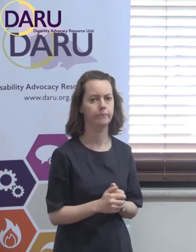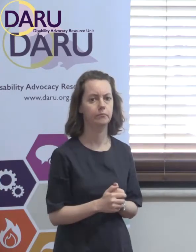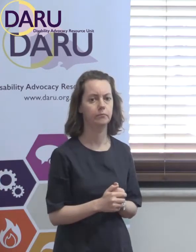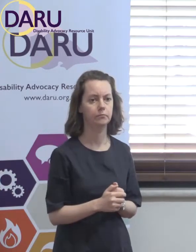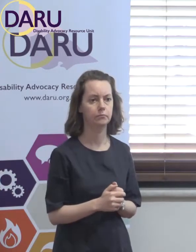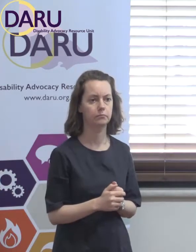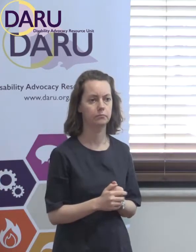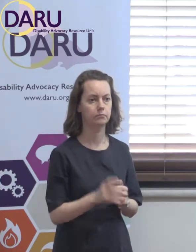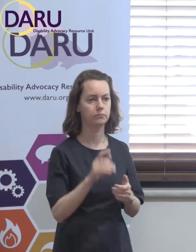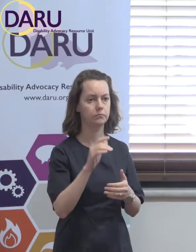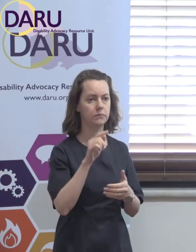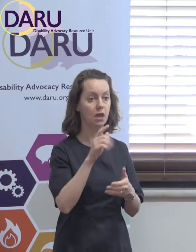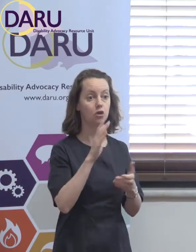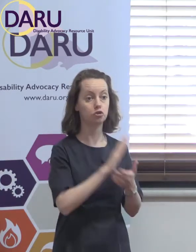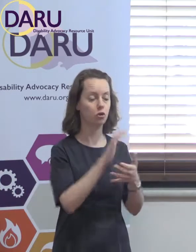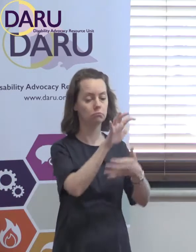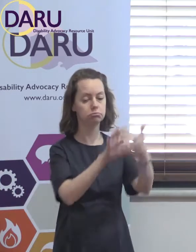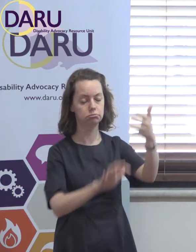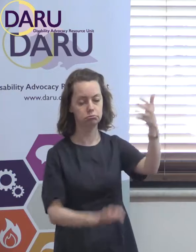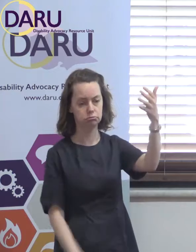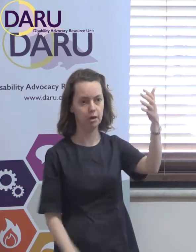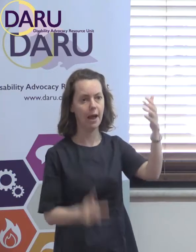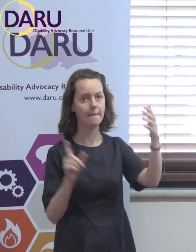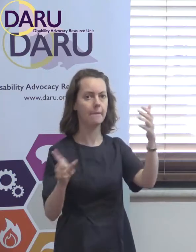longer case studies that were shortened and abbreviated.